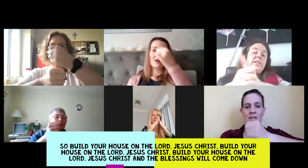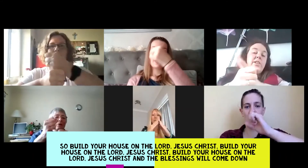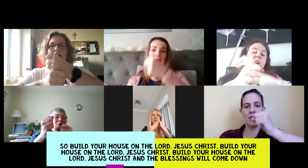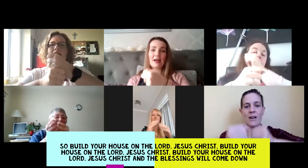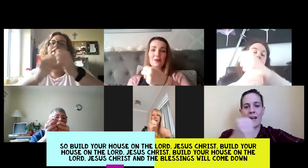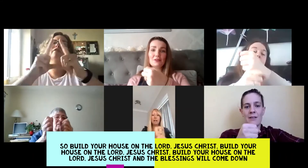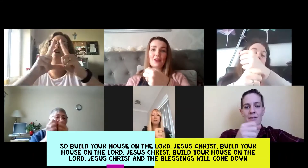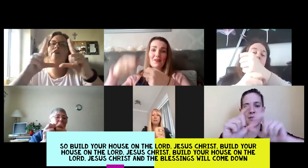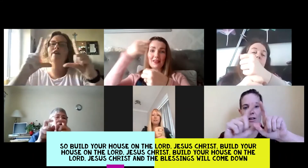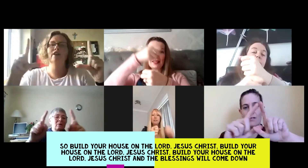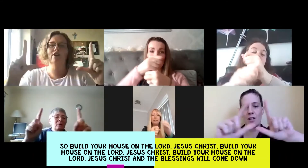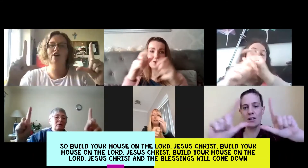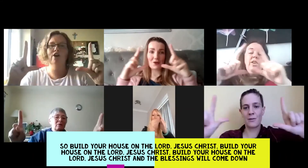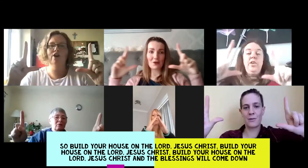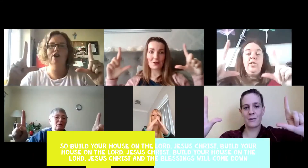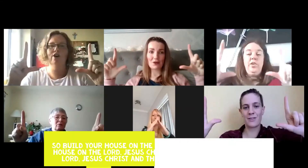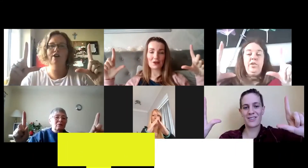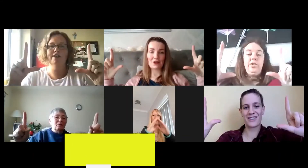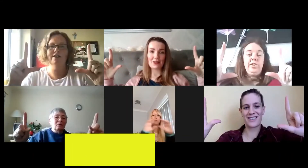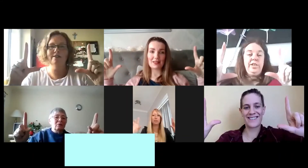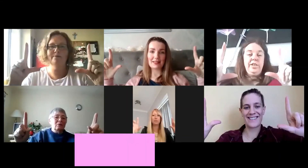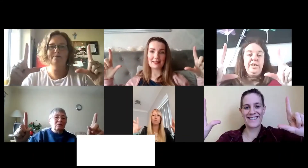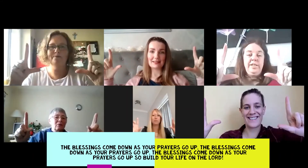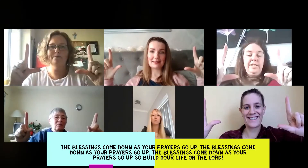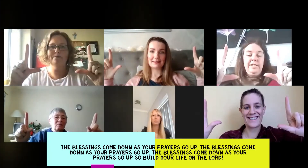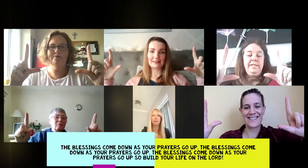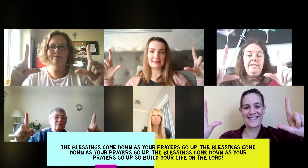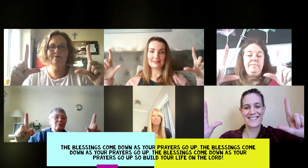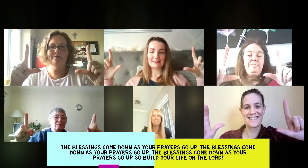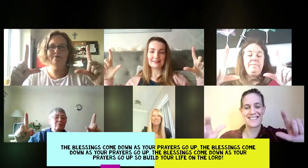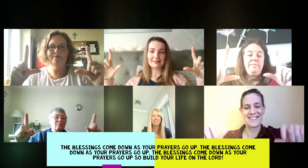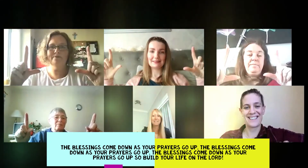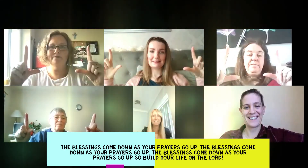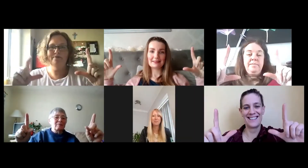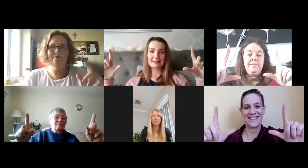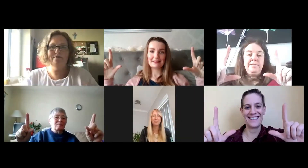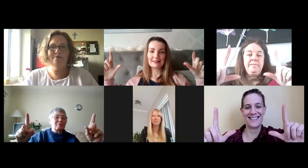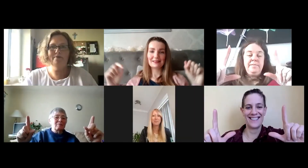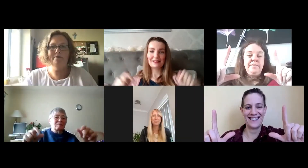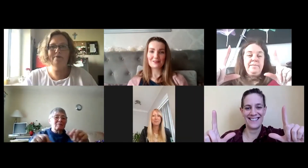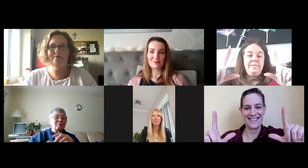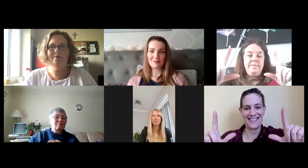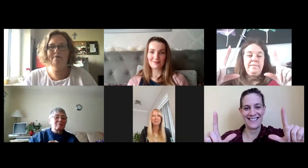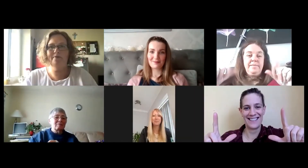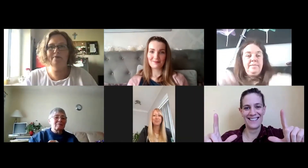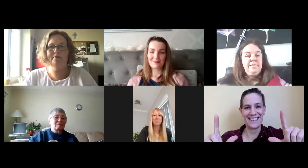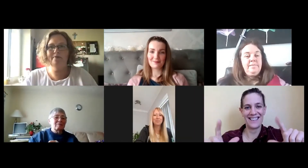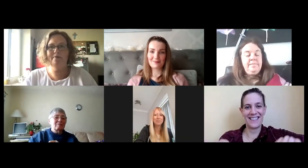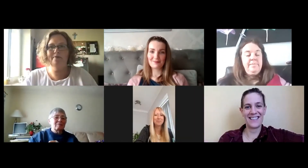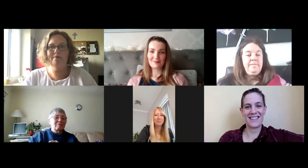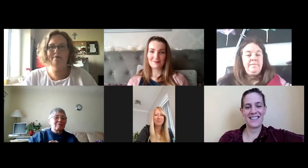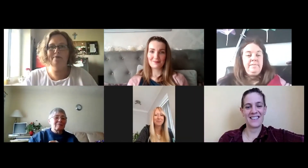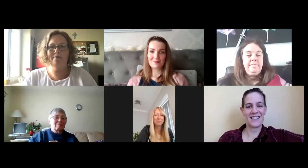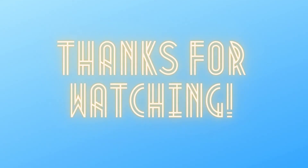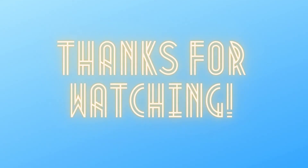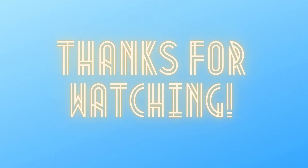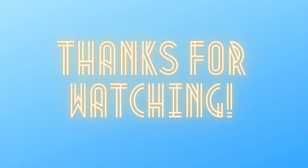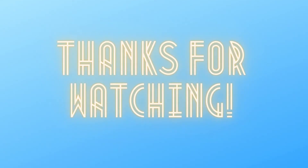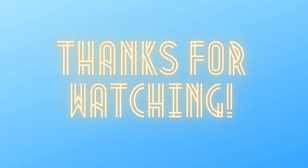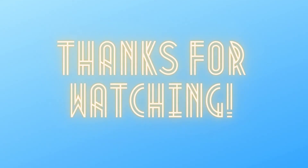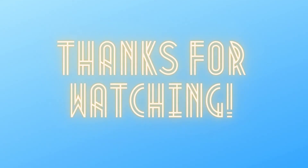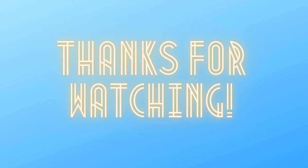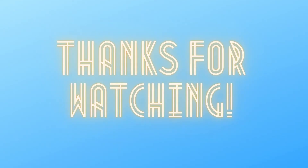your life upon the Lord came on as your the the